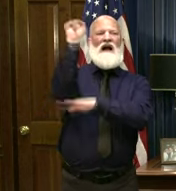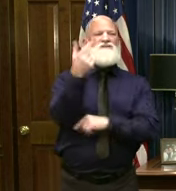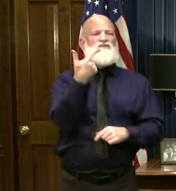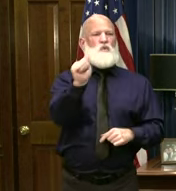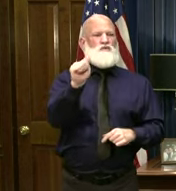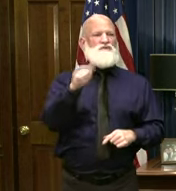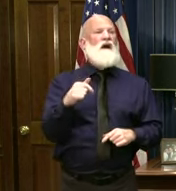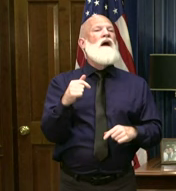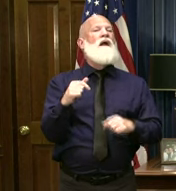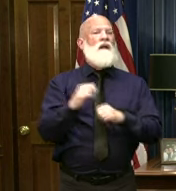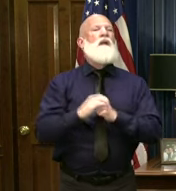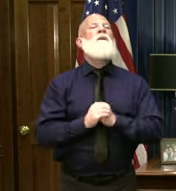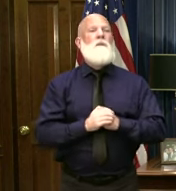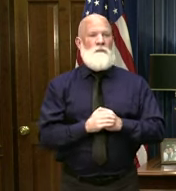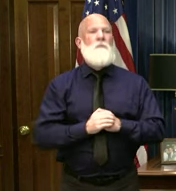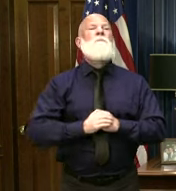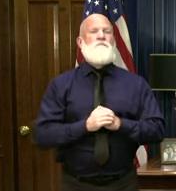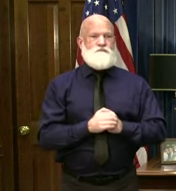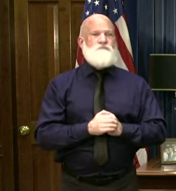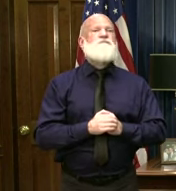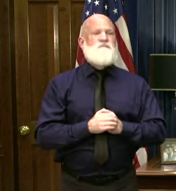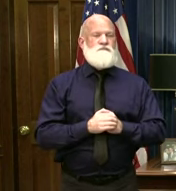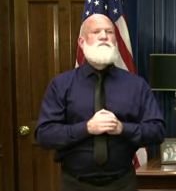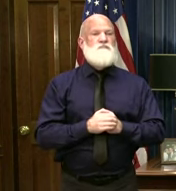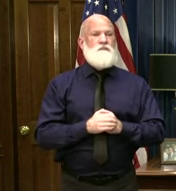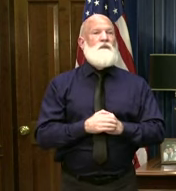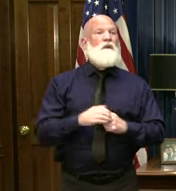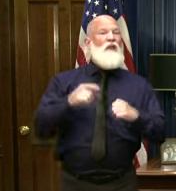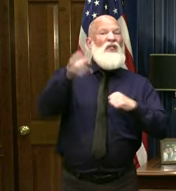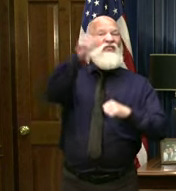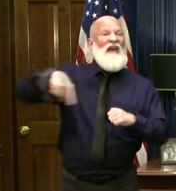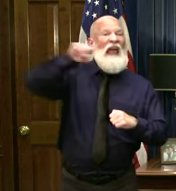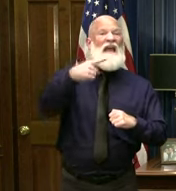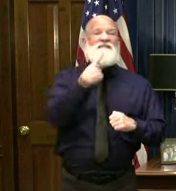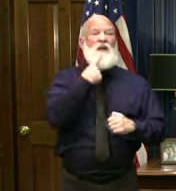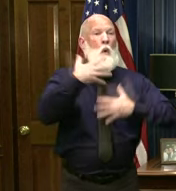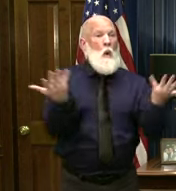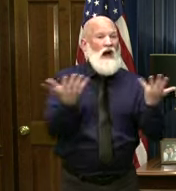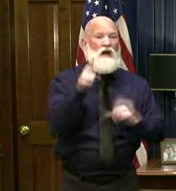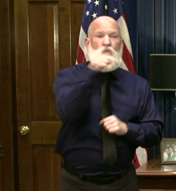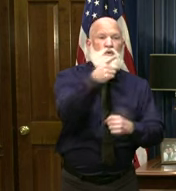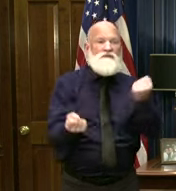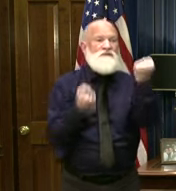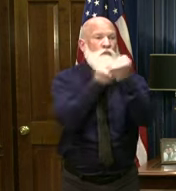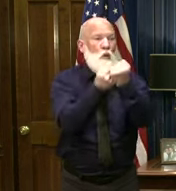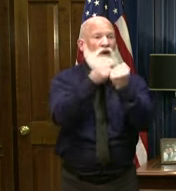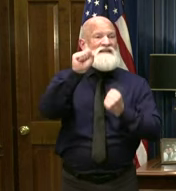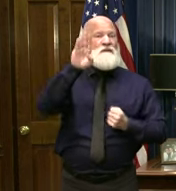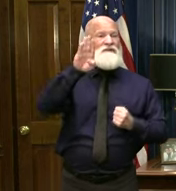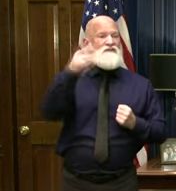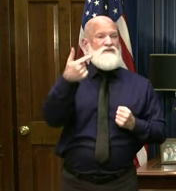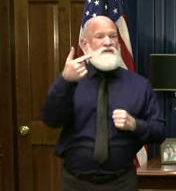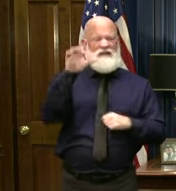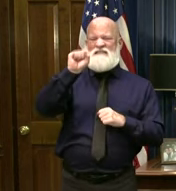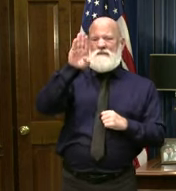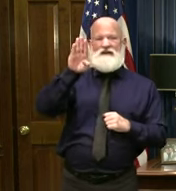According to them, if you support voter ID for absentee ballots, you're a racist. According to them, if